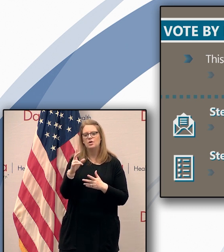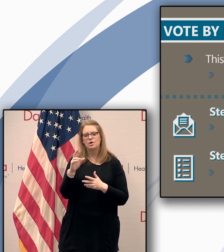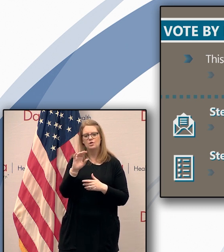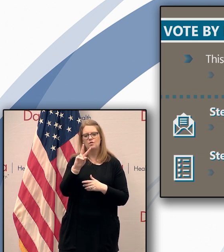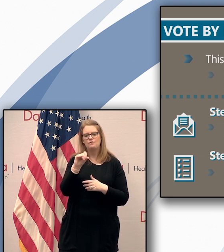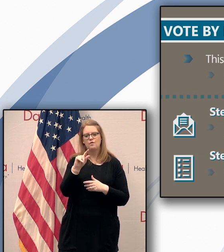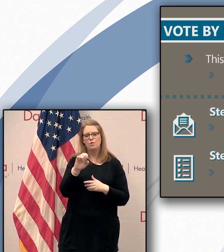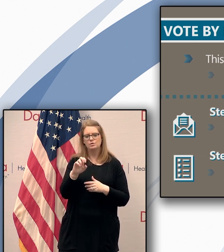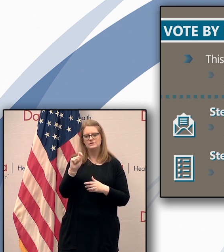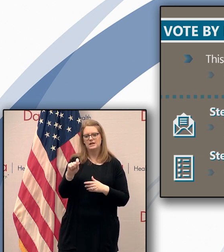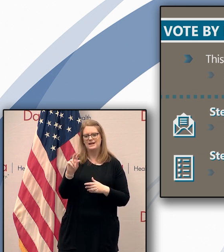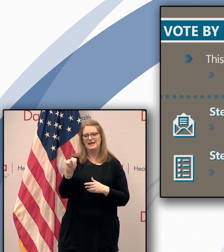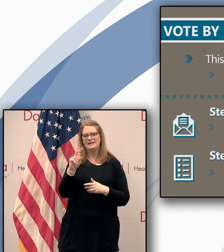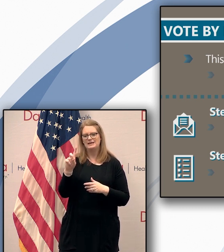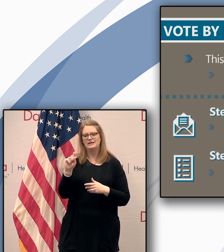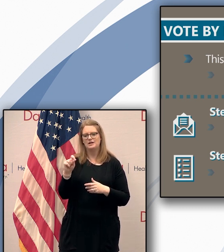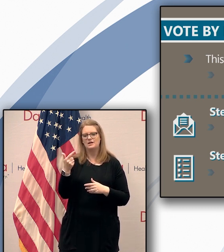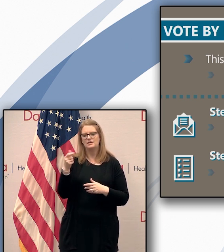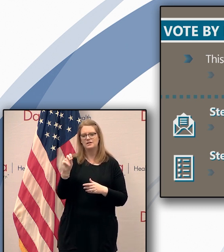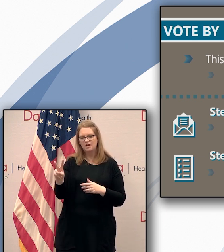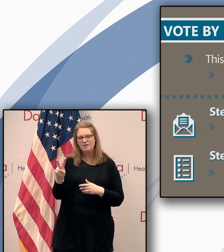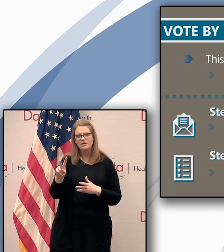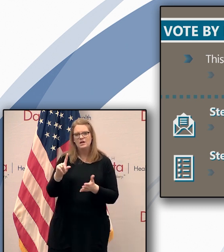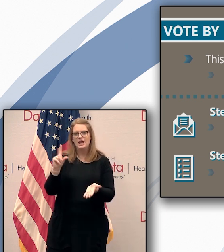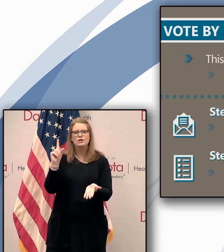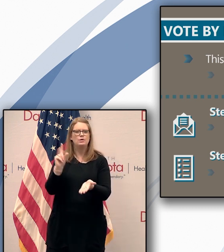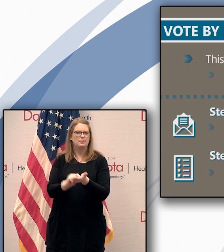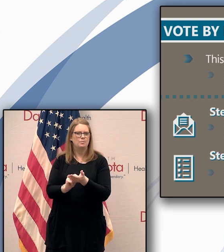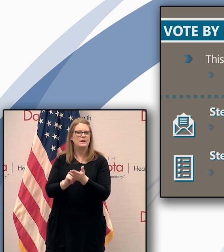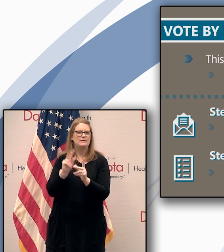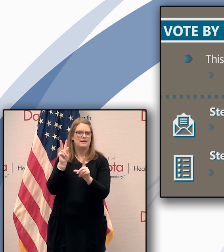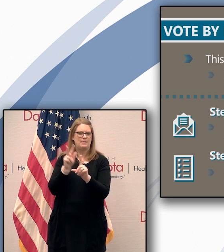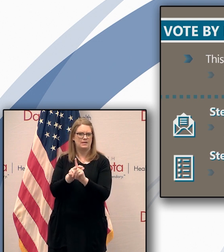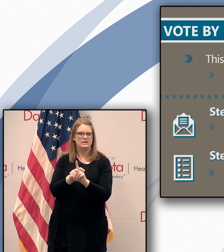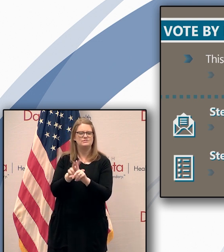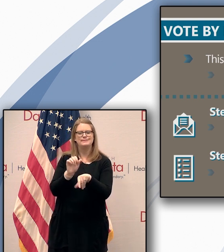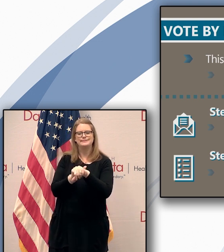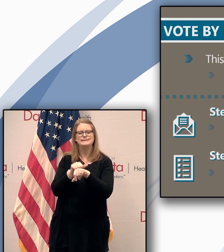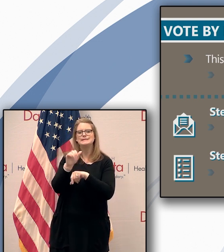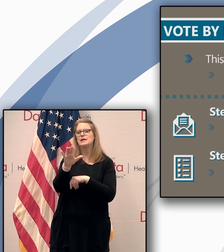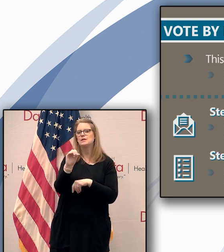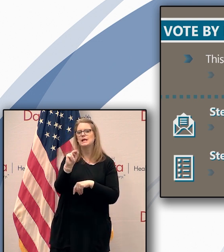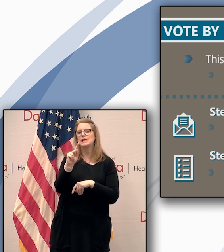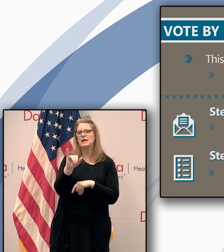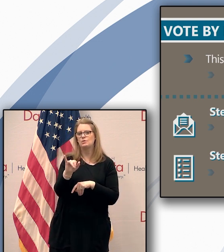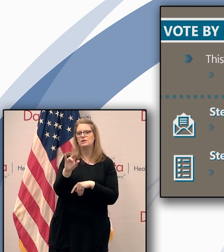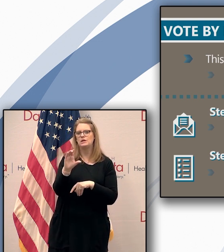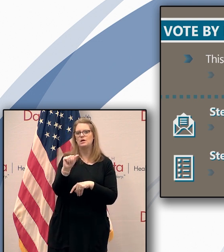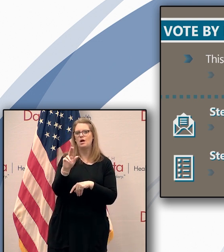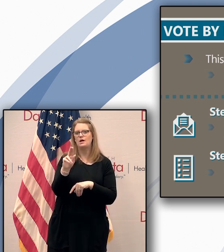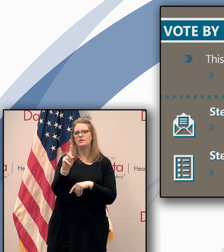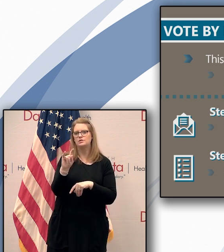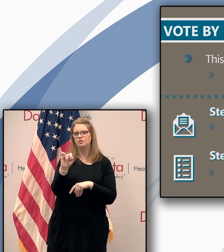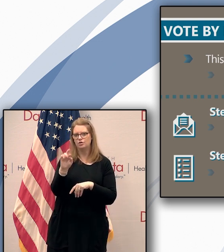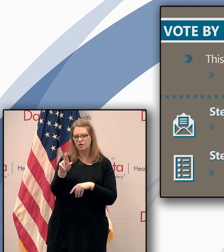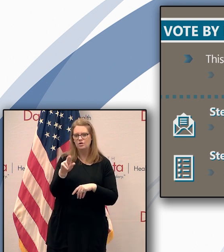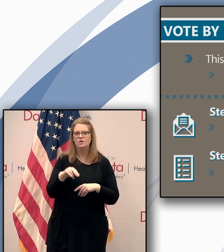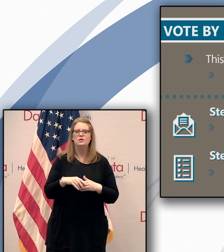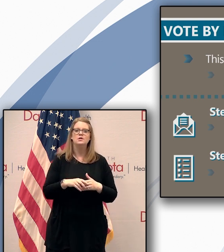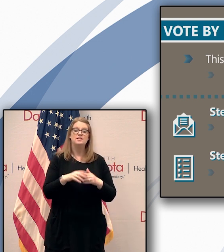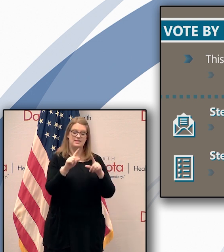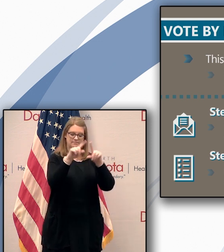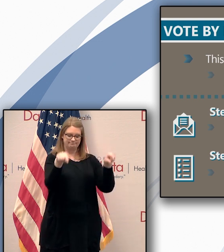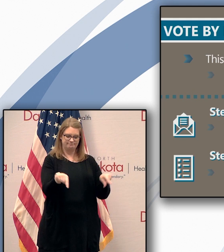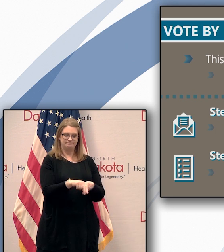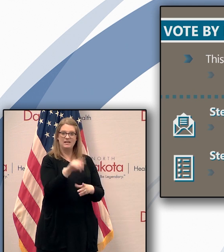to create and print an application, which you can then send to your county auditor. Once you receive and fill out this application,